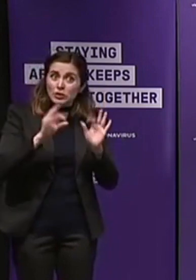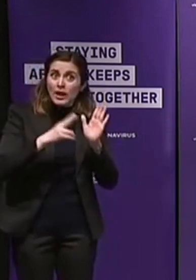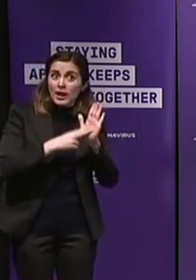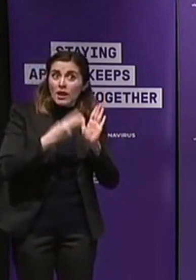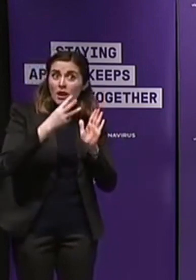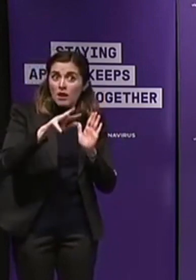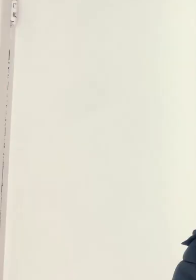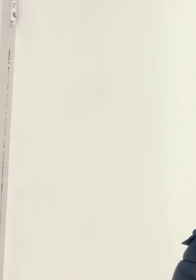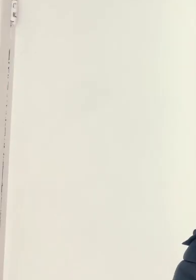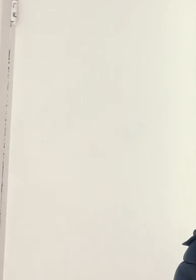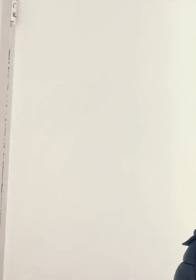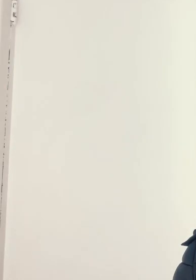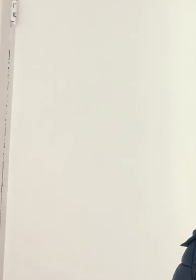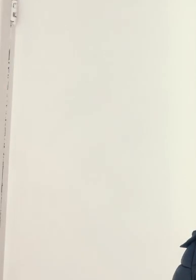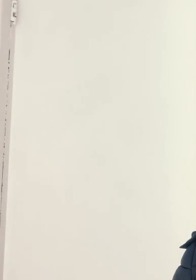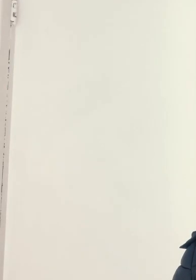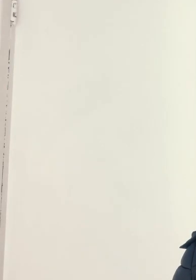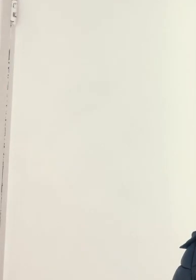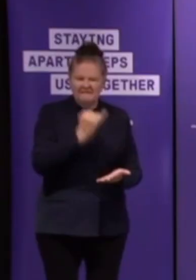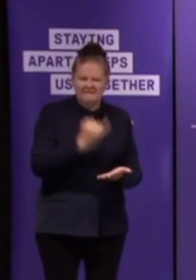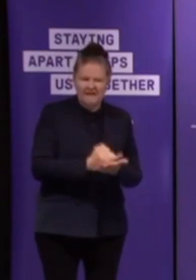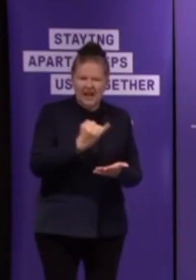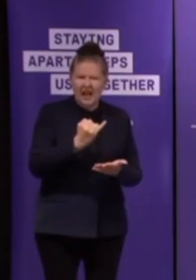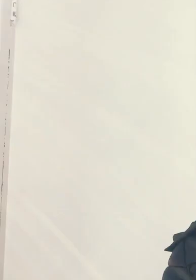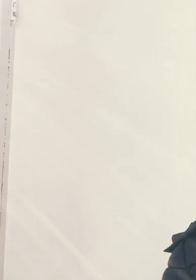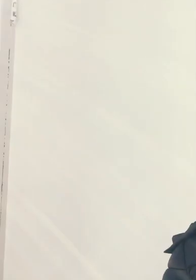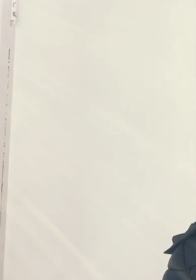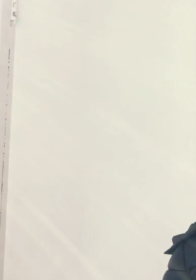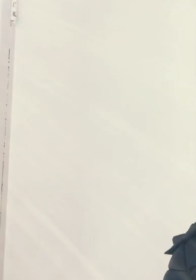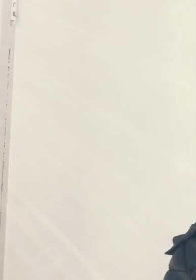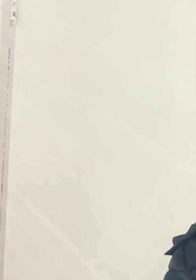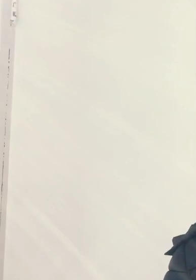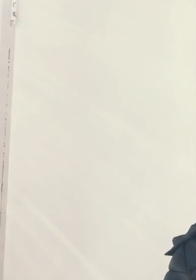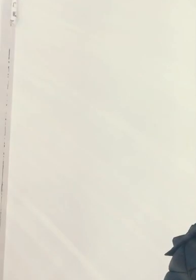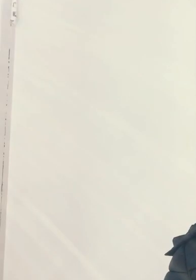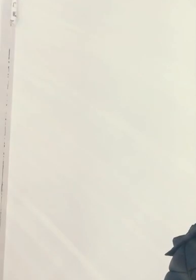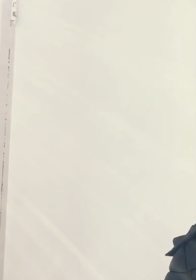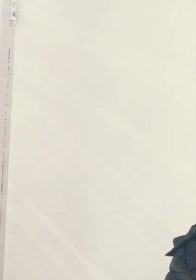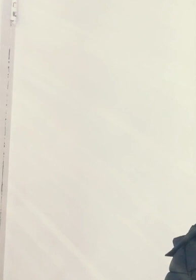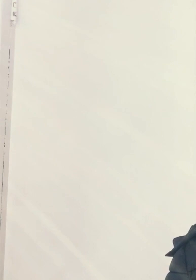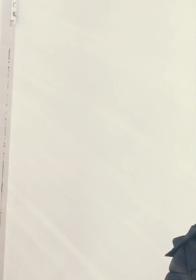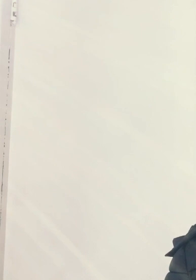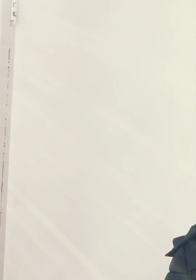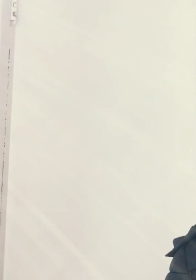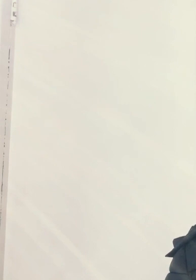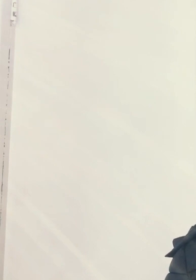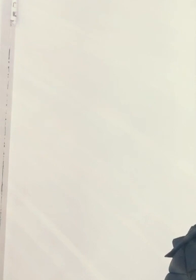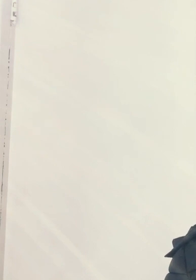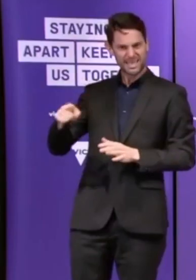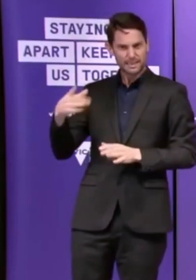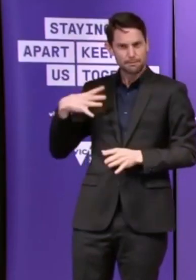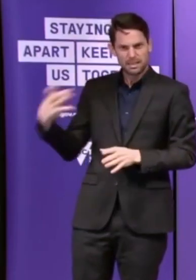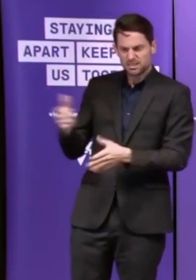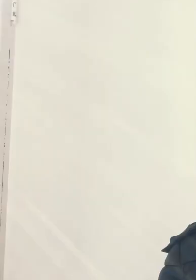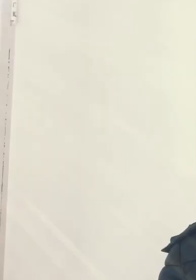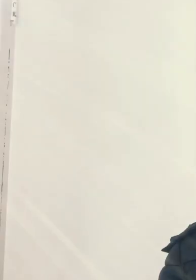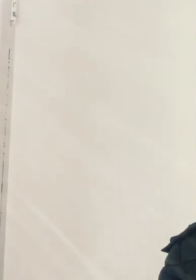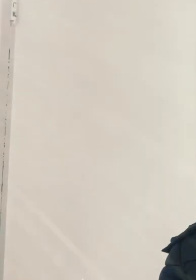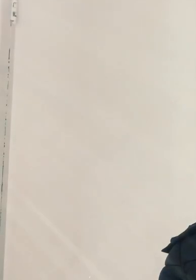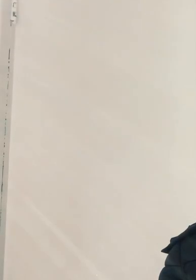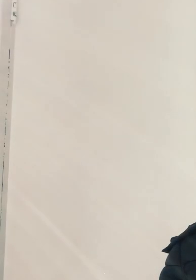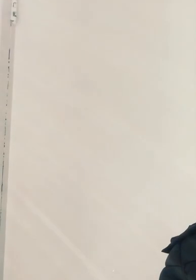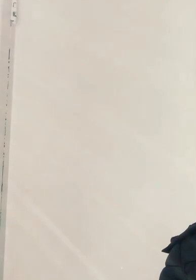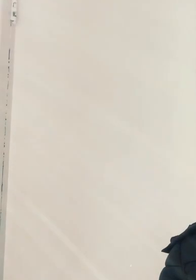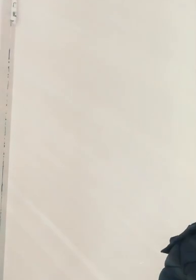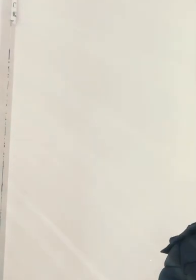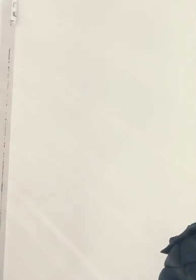there's a lot of voices in this. Okay, so who's the voice of Sunday? Josh Frydenberg. Premier, the Melbourne Marathon is scheduled for this Sunday. Will it go ahead? No. But this